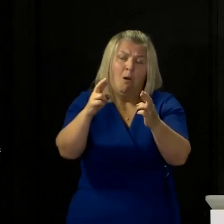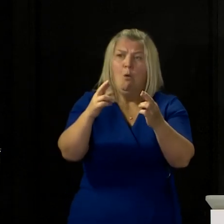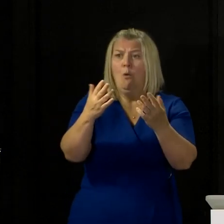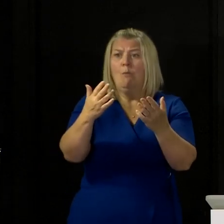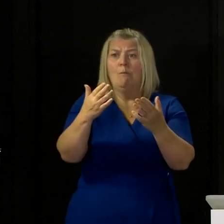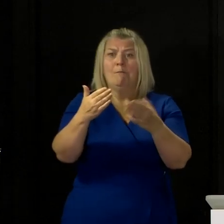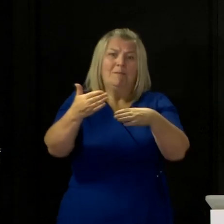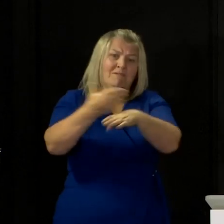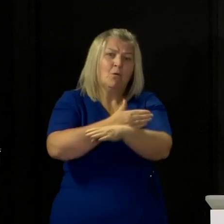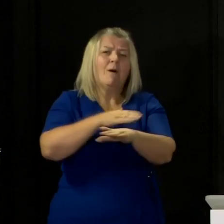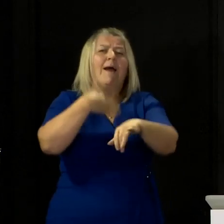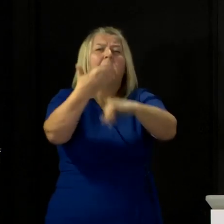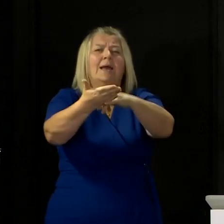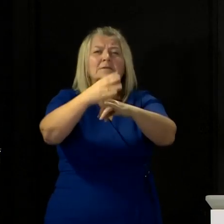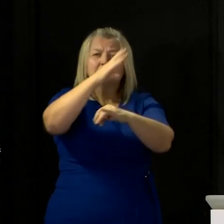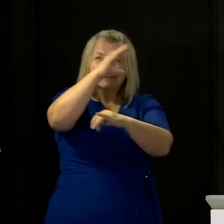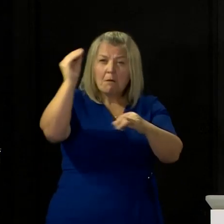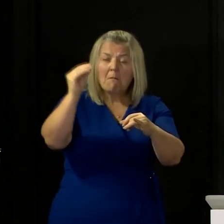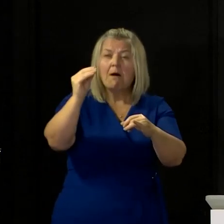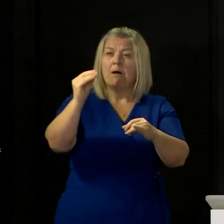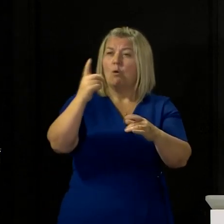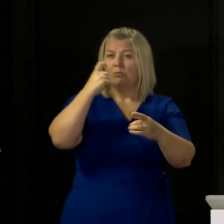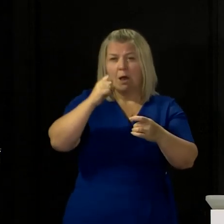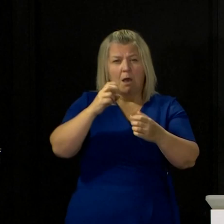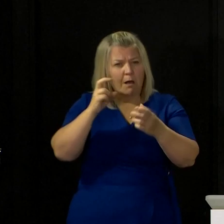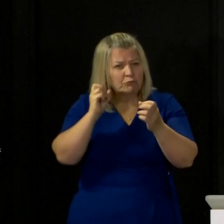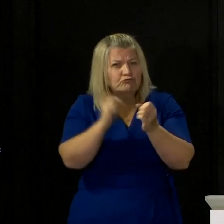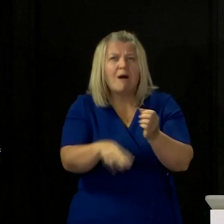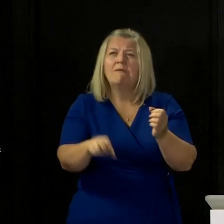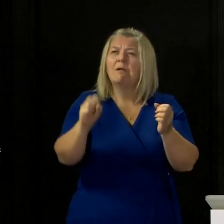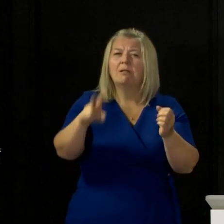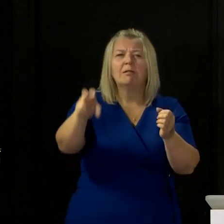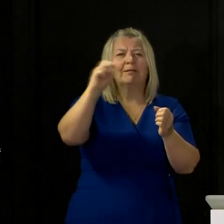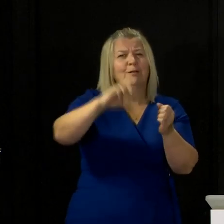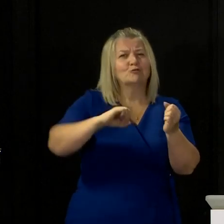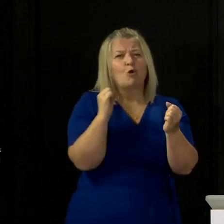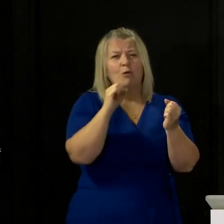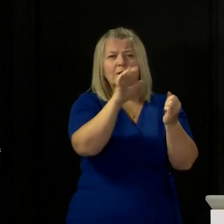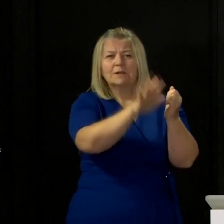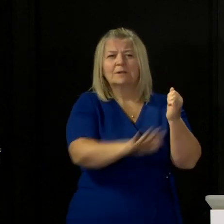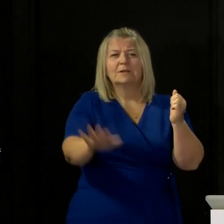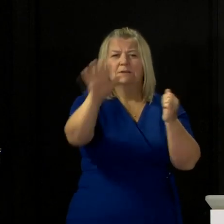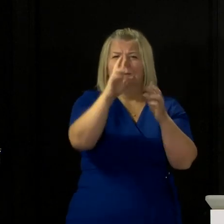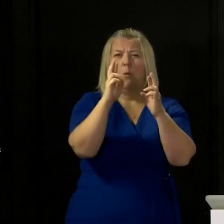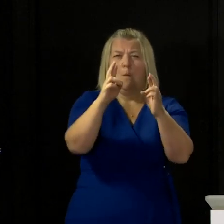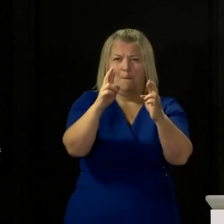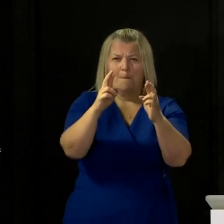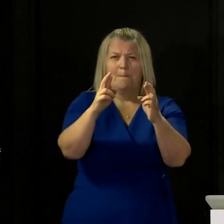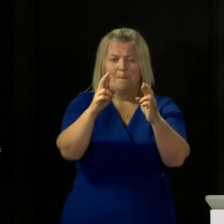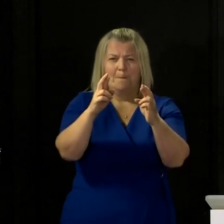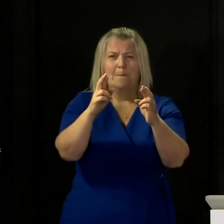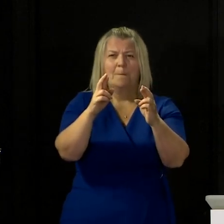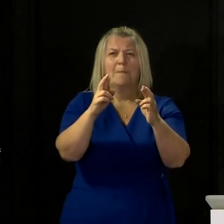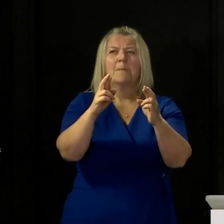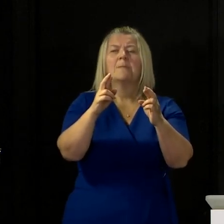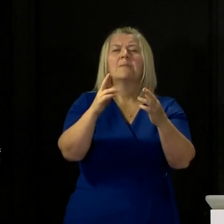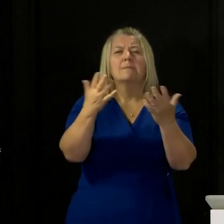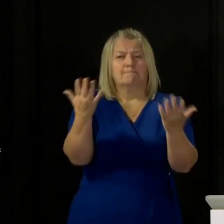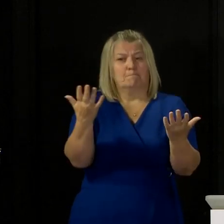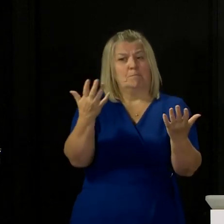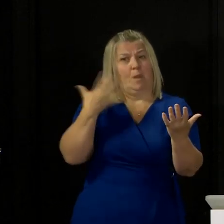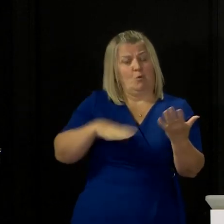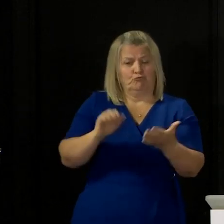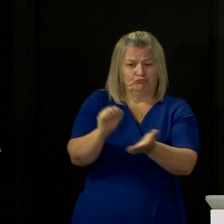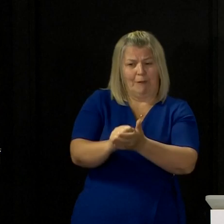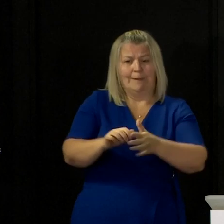across Scotland. But I have a responsibility to take these decisions as best I can in the right way and at the right pace. And